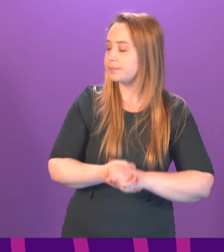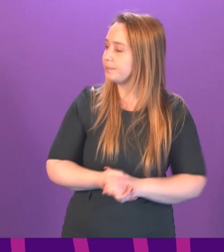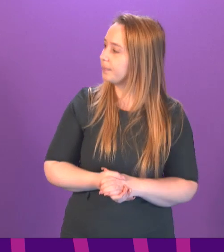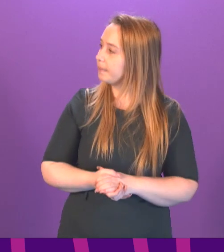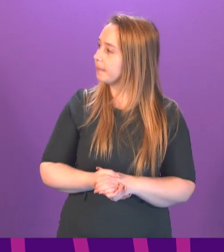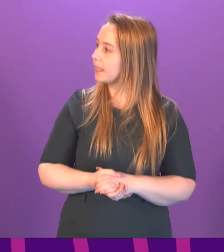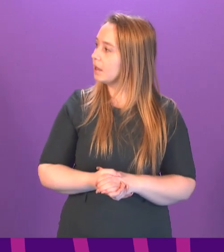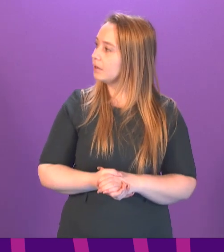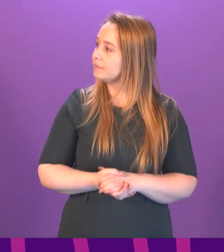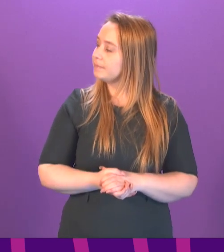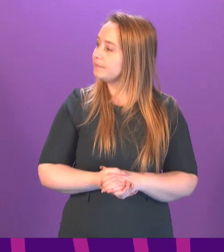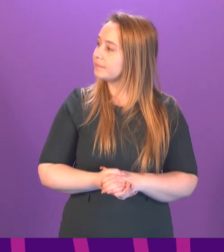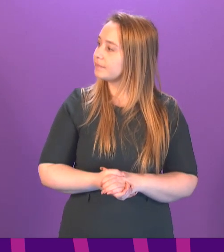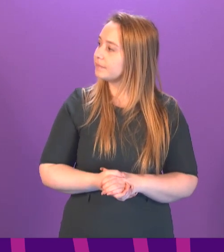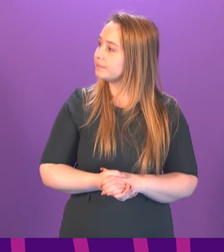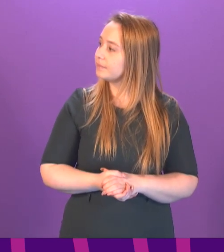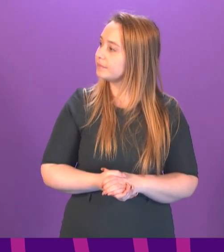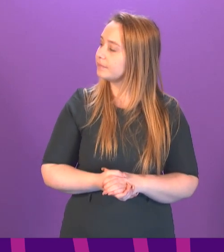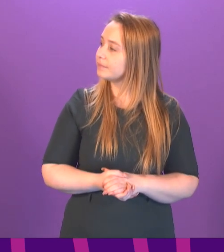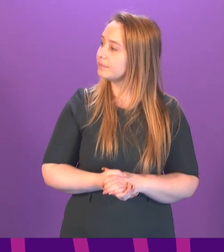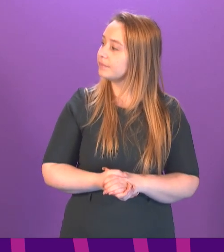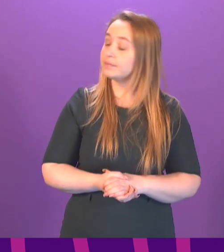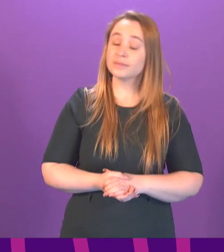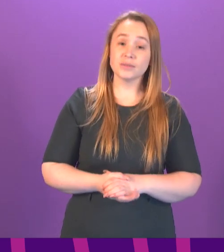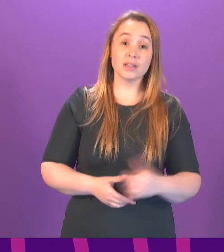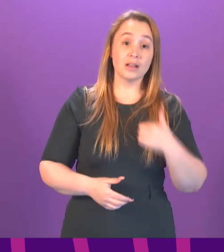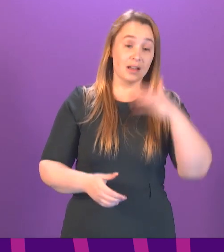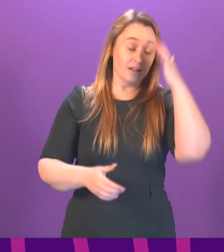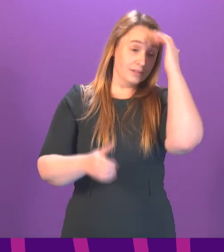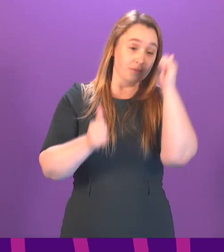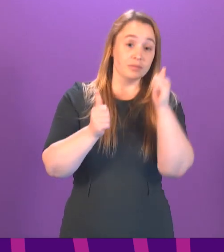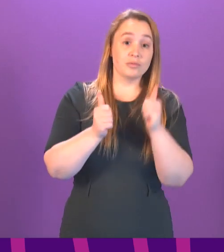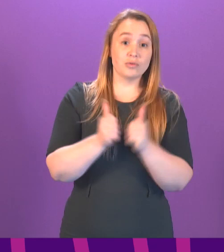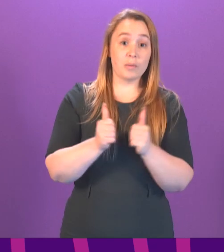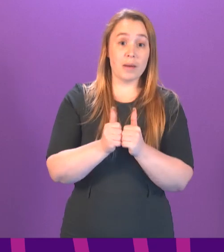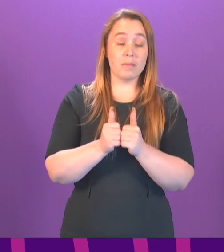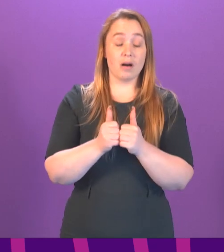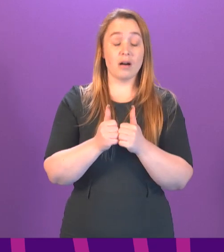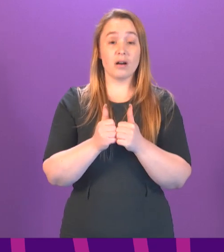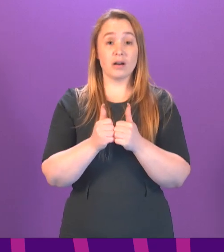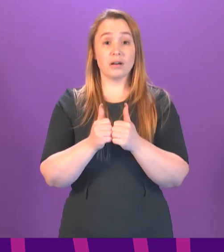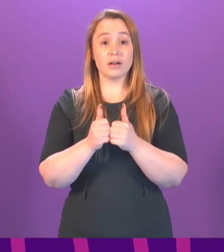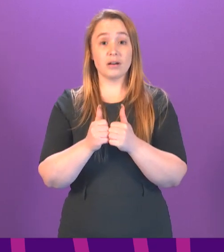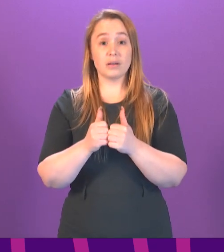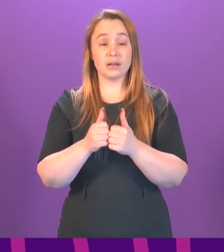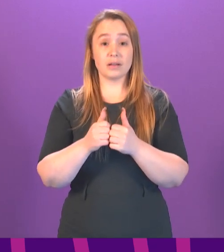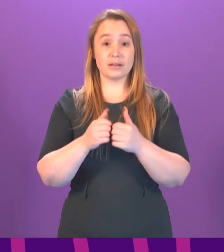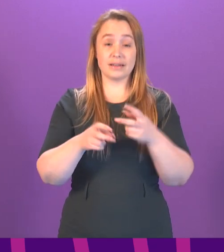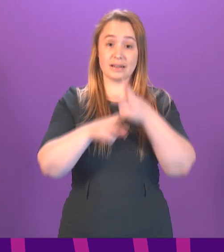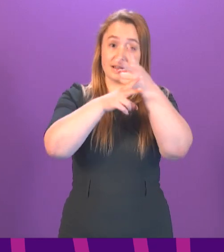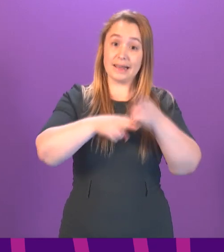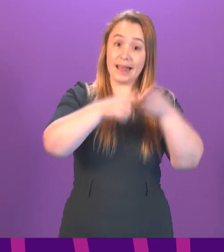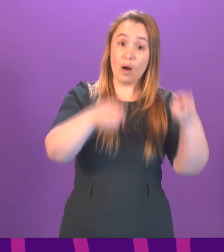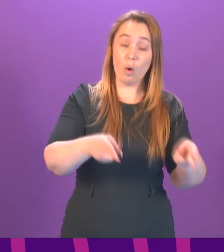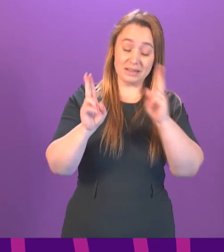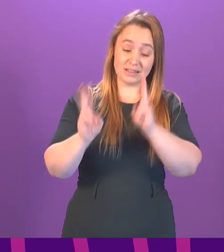remember, and because I will never, for as long as I live, forget the toll of deaths in our care homes